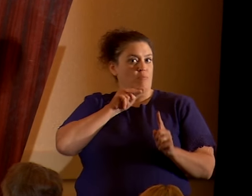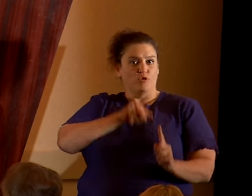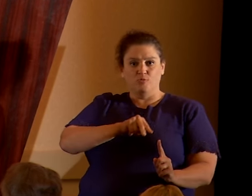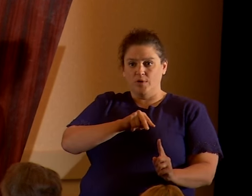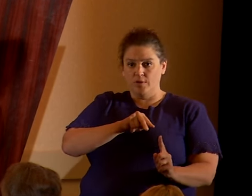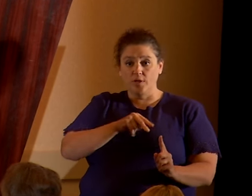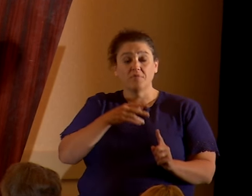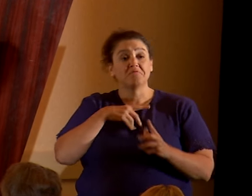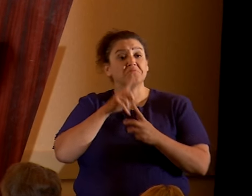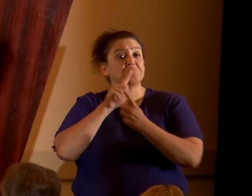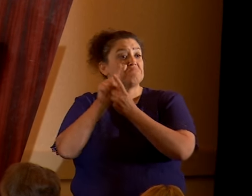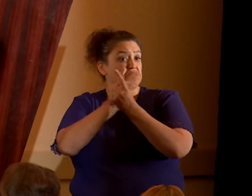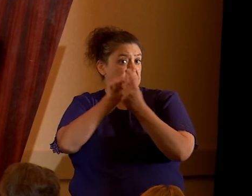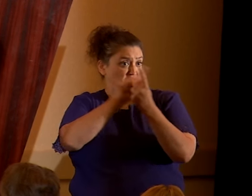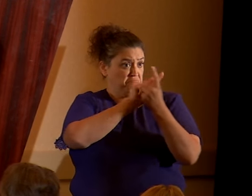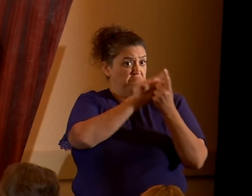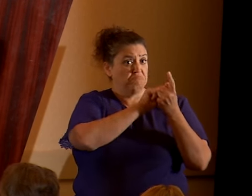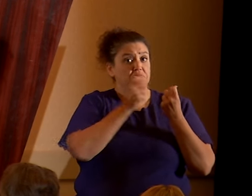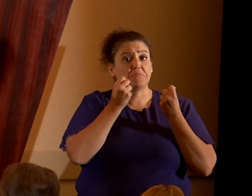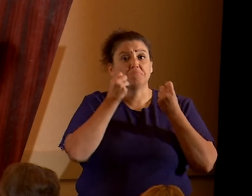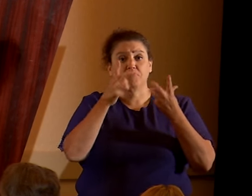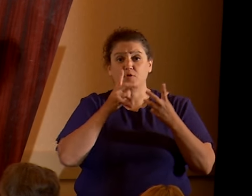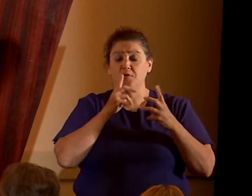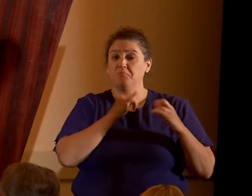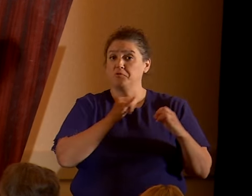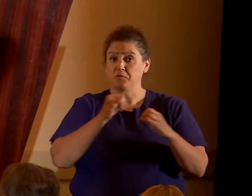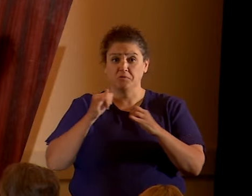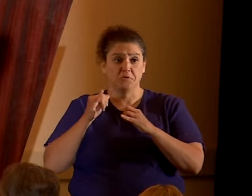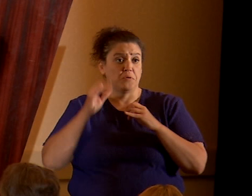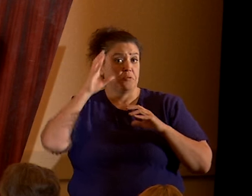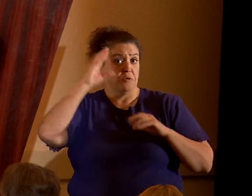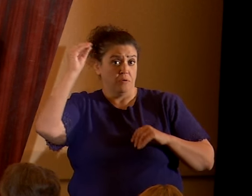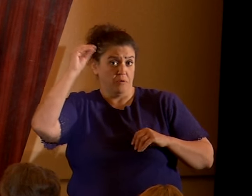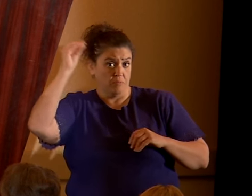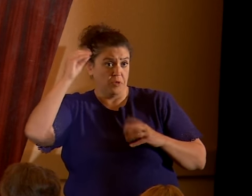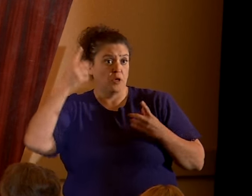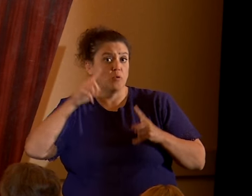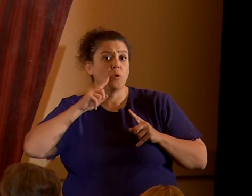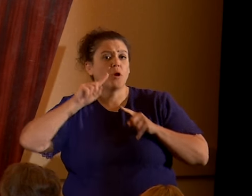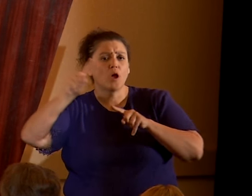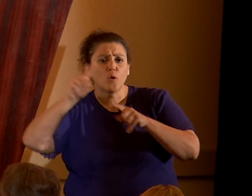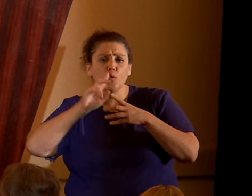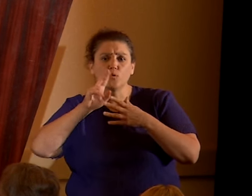came across a lot of similar views as I travel around the United States in venues and universities.